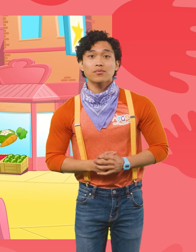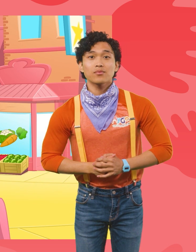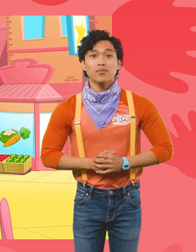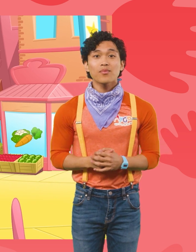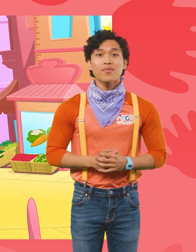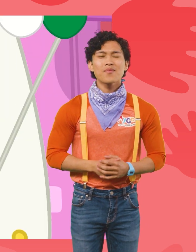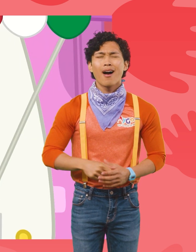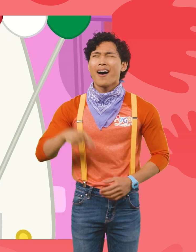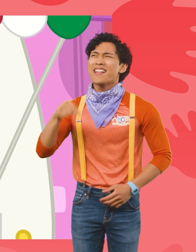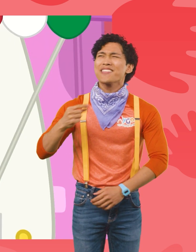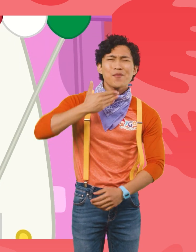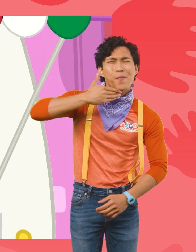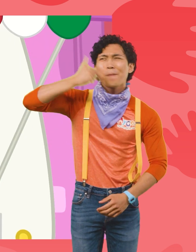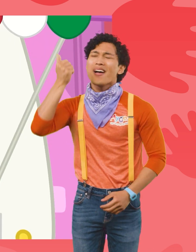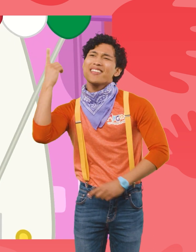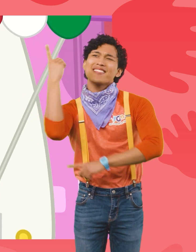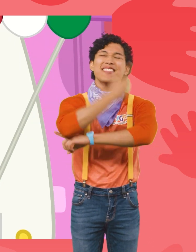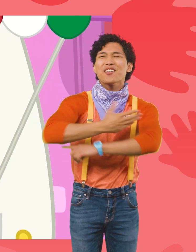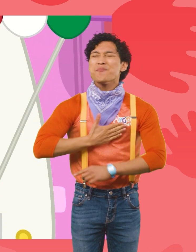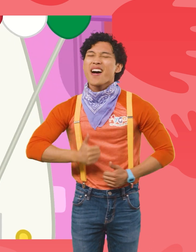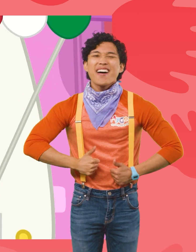This is the best day of my life.